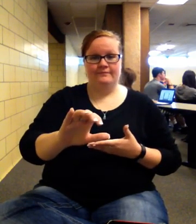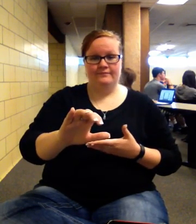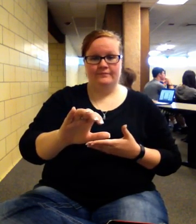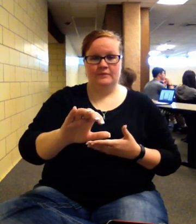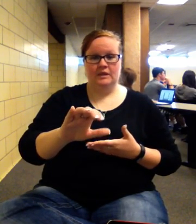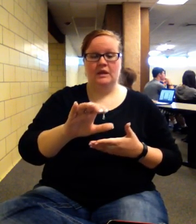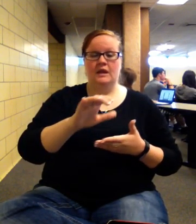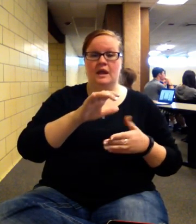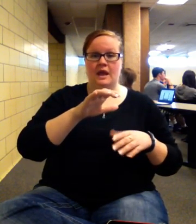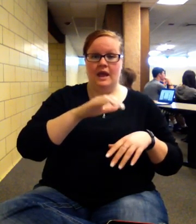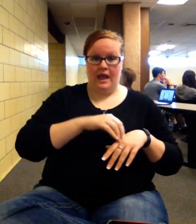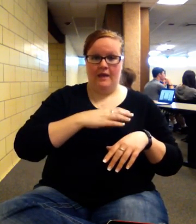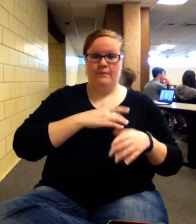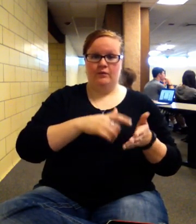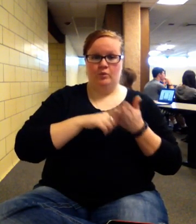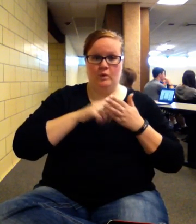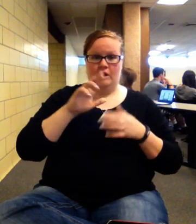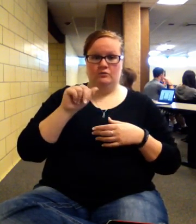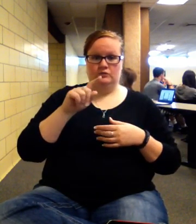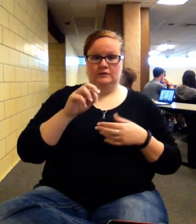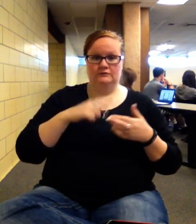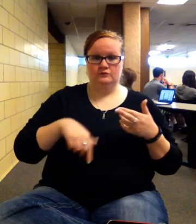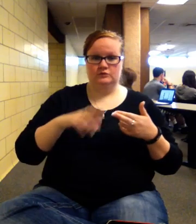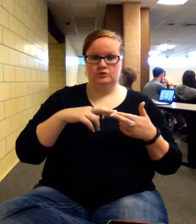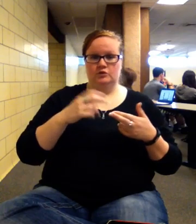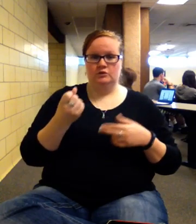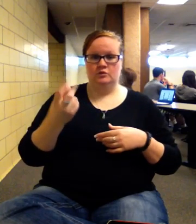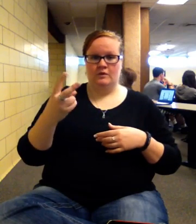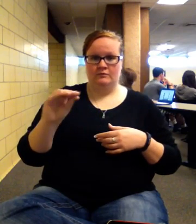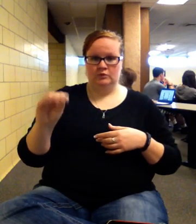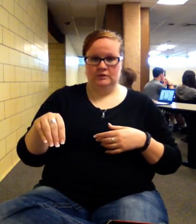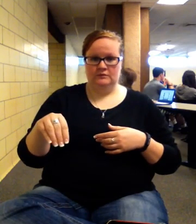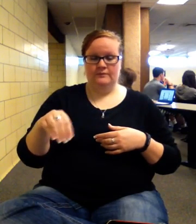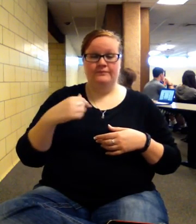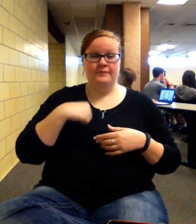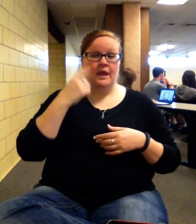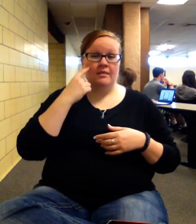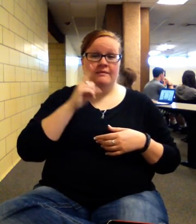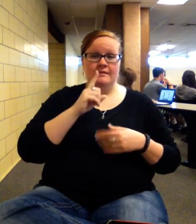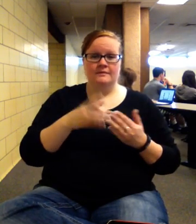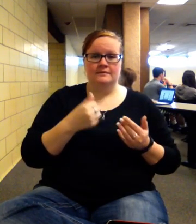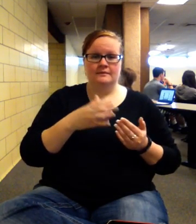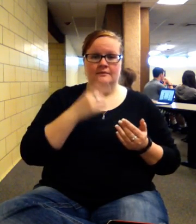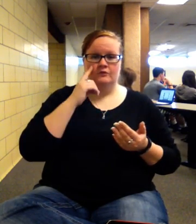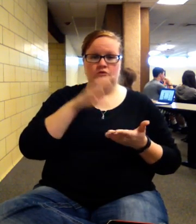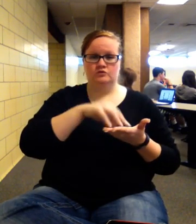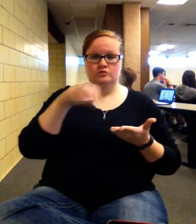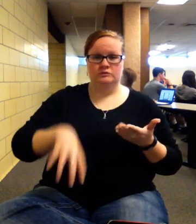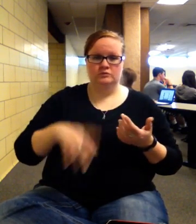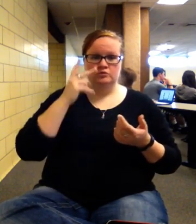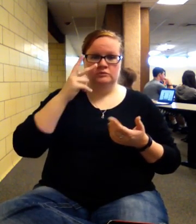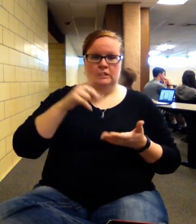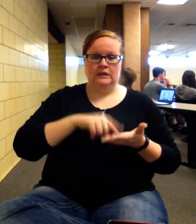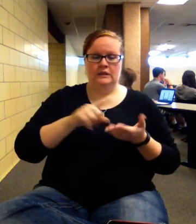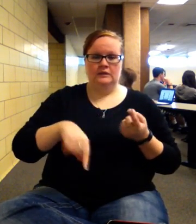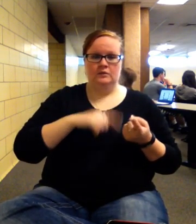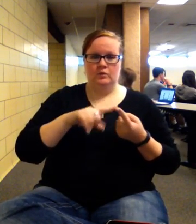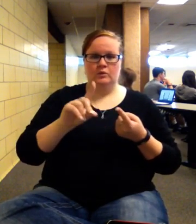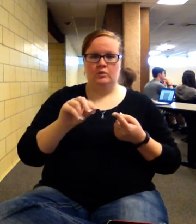rate of return, my cost of capital of 12%. And I think it's really easy for students to see this when we're just doing a problem and you don't